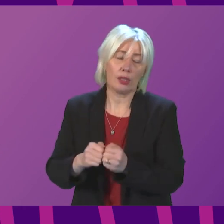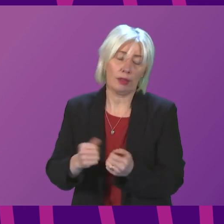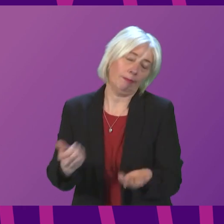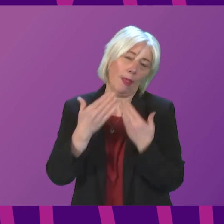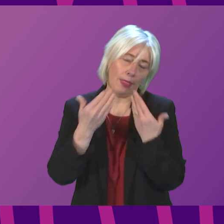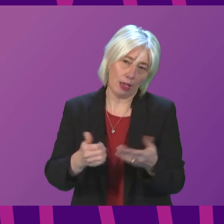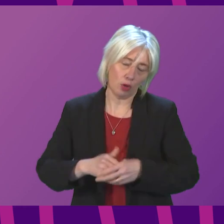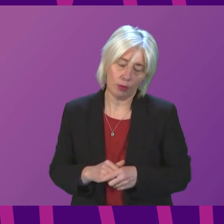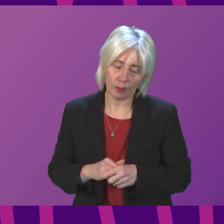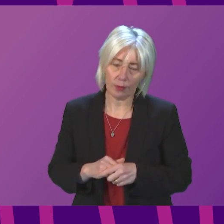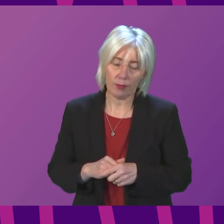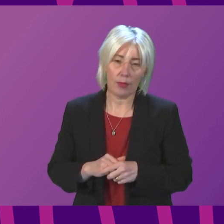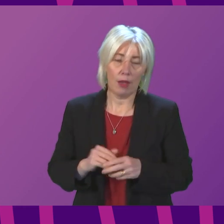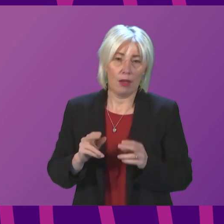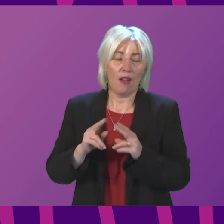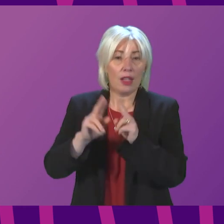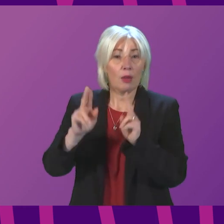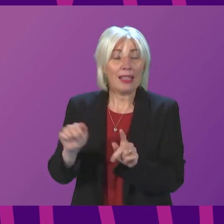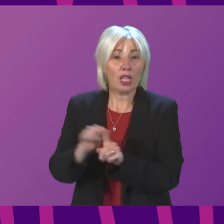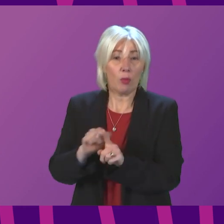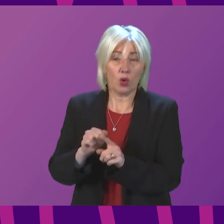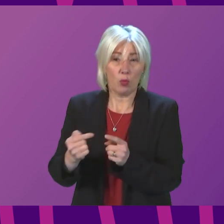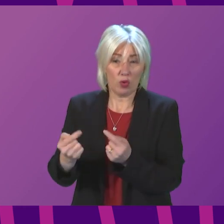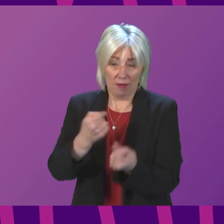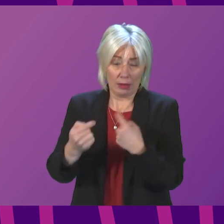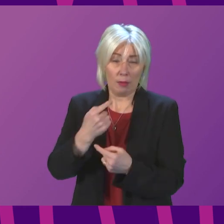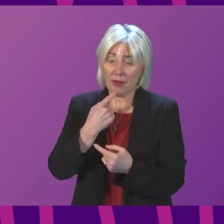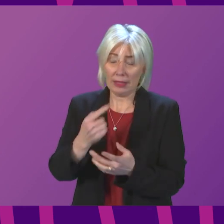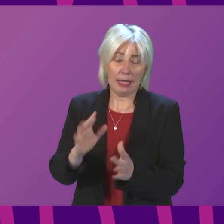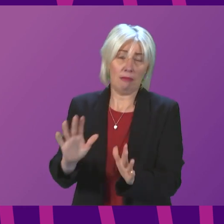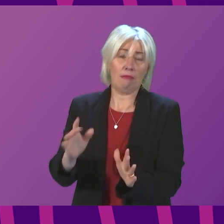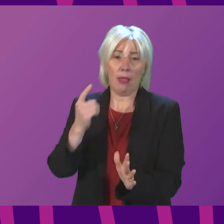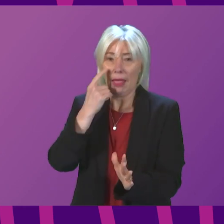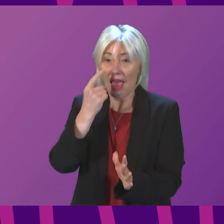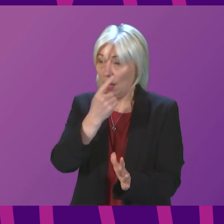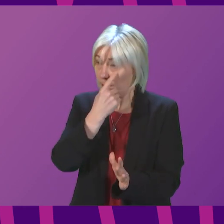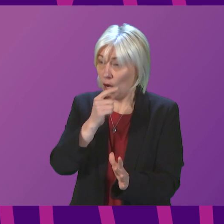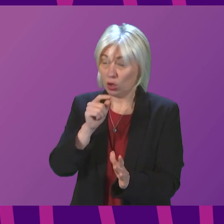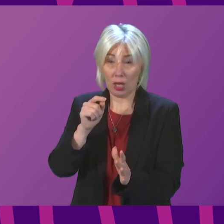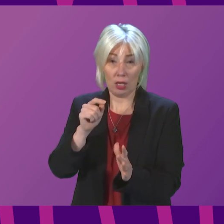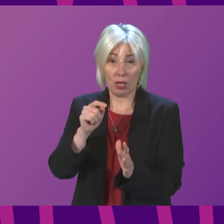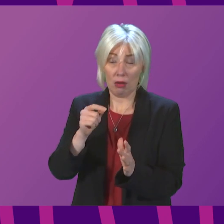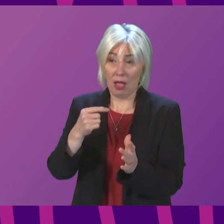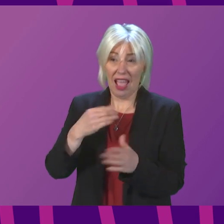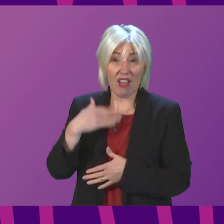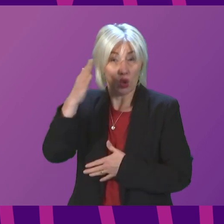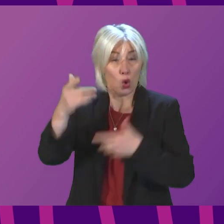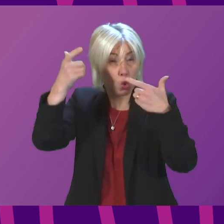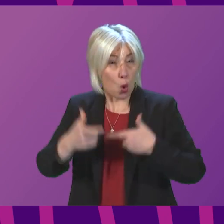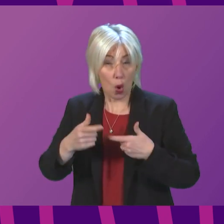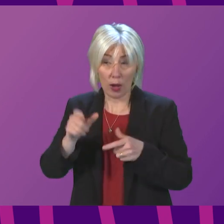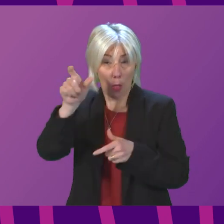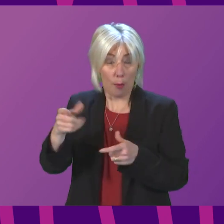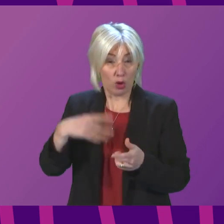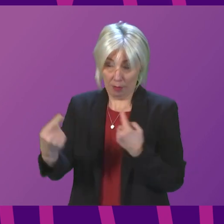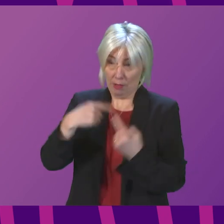response. Victims of domestic abuse have for many years said that, given evidence in front of the person who abused them, has been highly re-traumatising, as